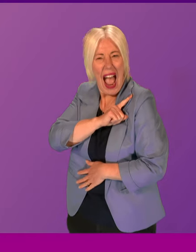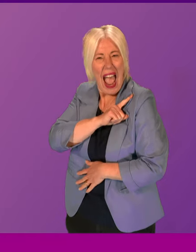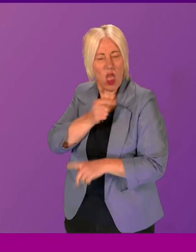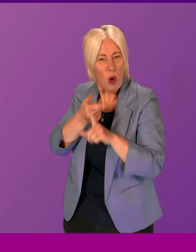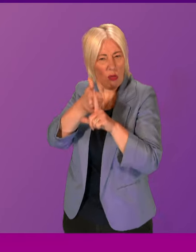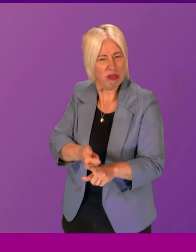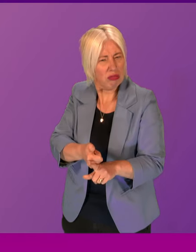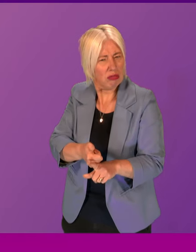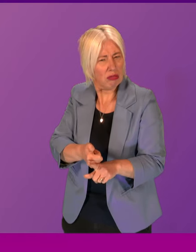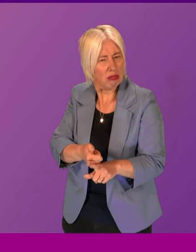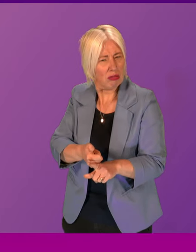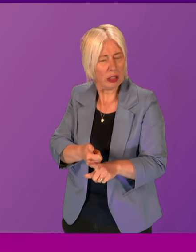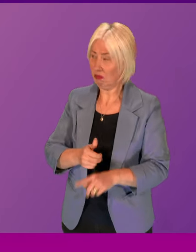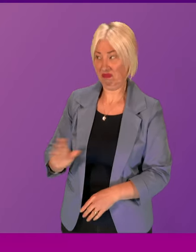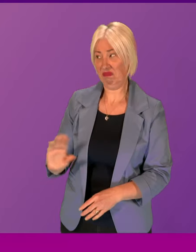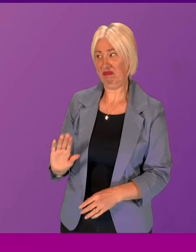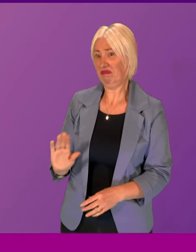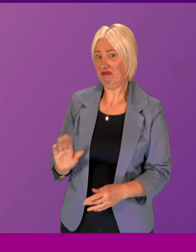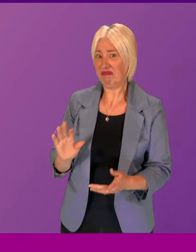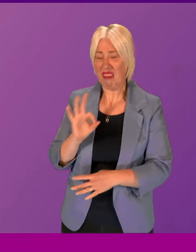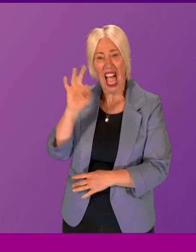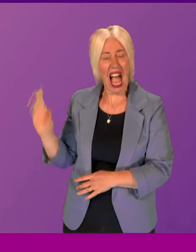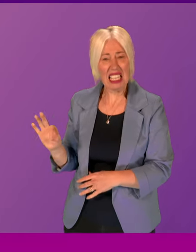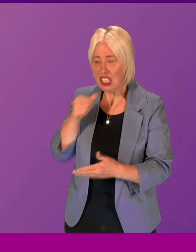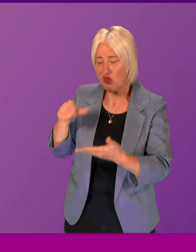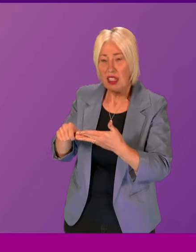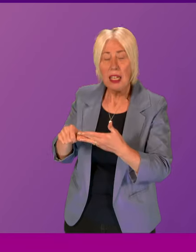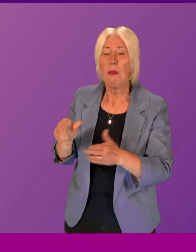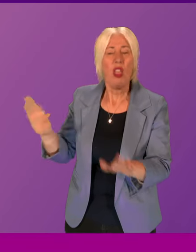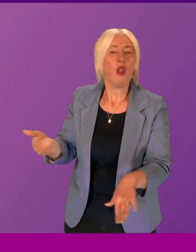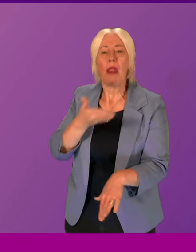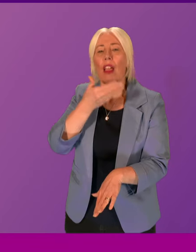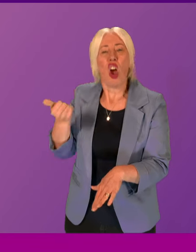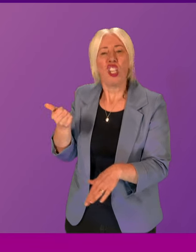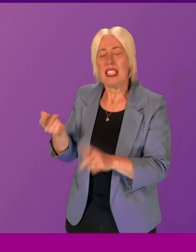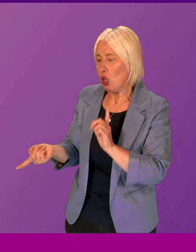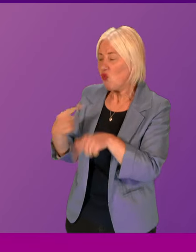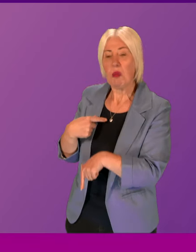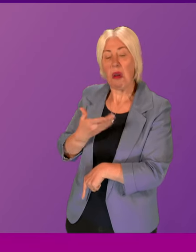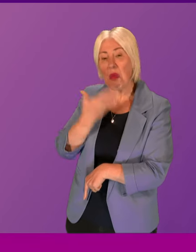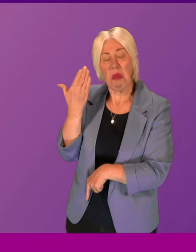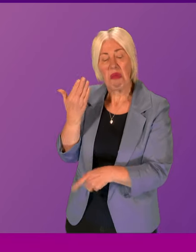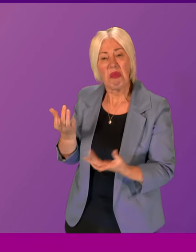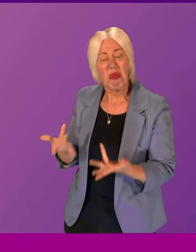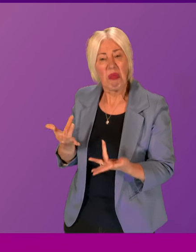The First Minister. No, they haven't. We've, again, written to them, but of course, we've not had the courtesy of a response. There's not any real evidence or convincing